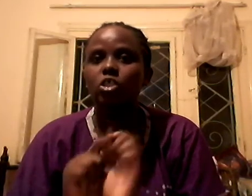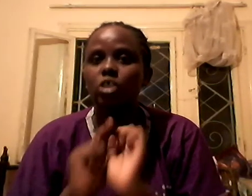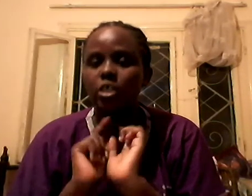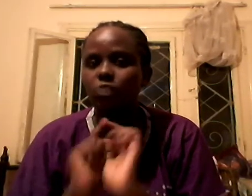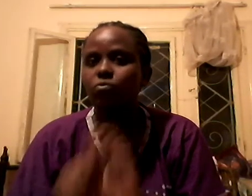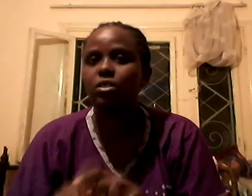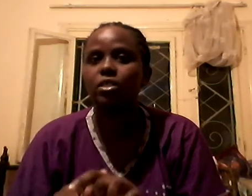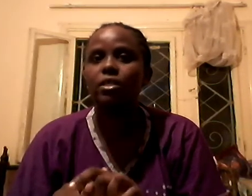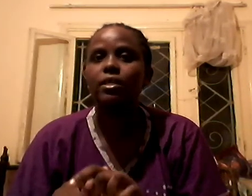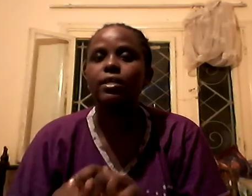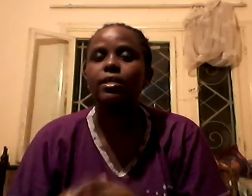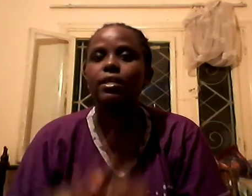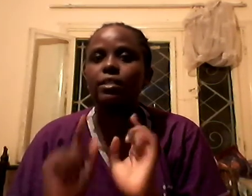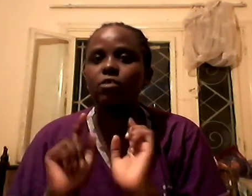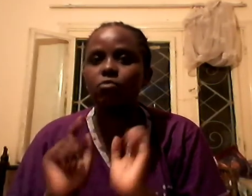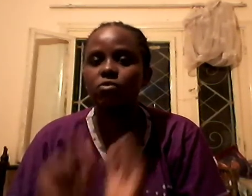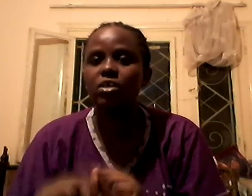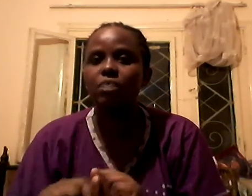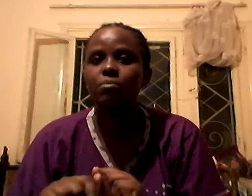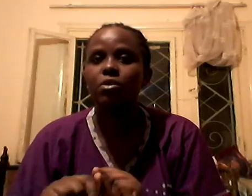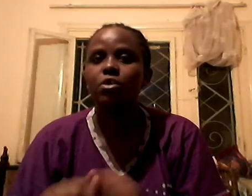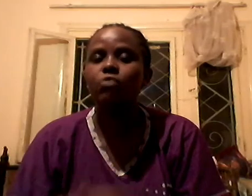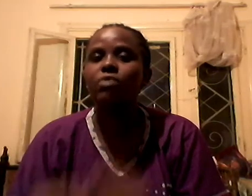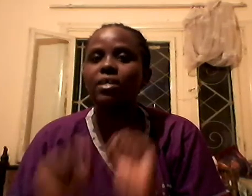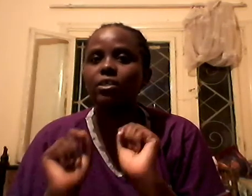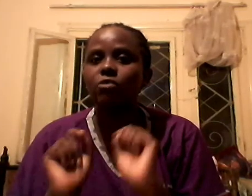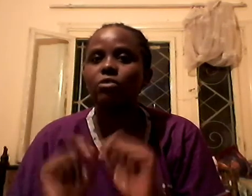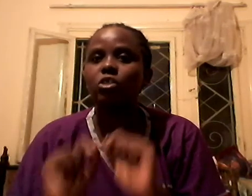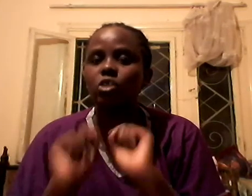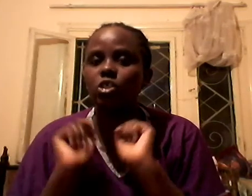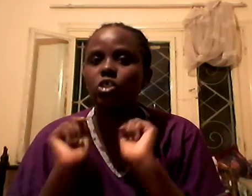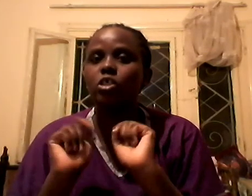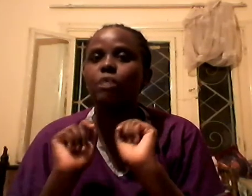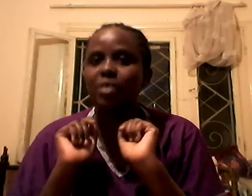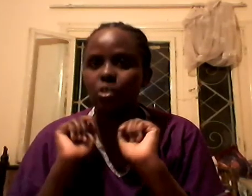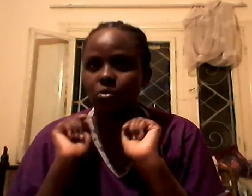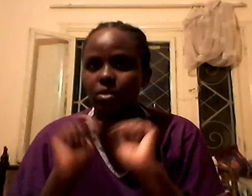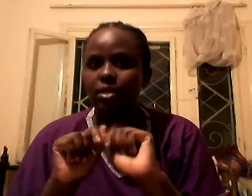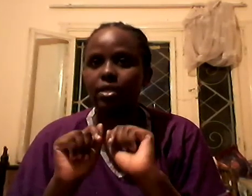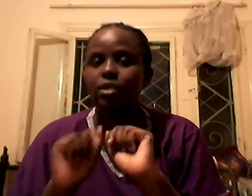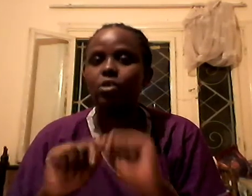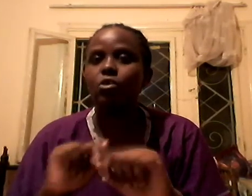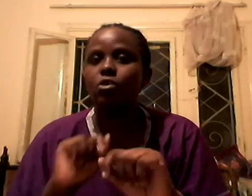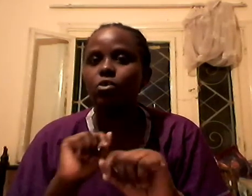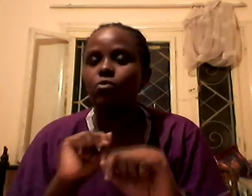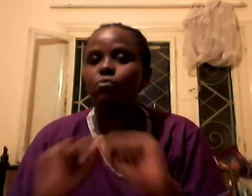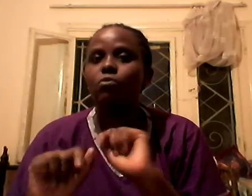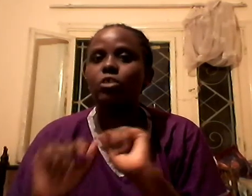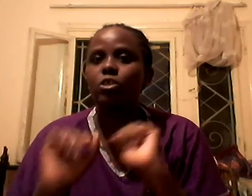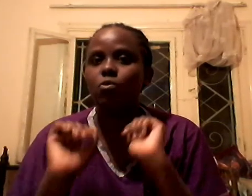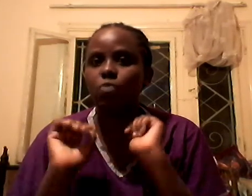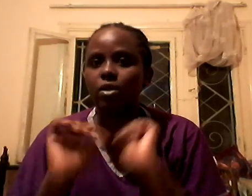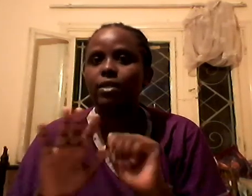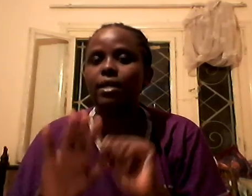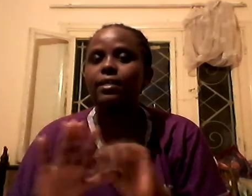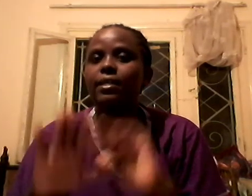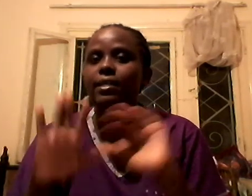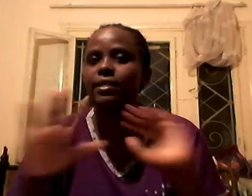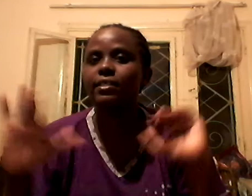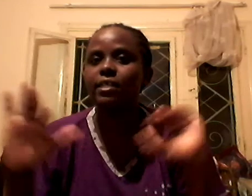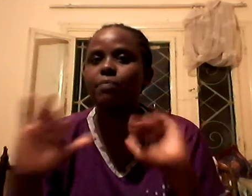anyone. He is a grown-up. You cannot change a person. Do what you want and let him